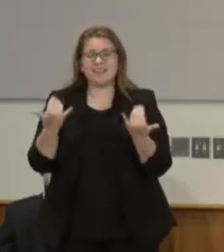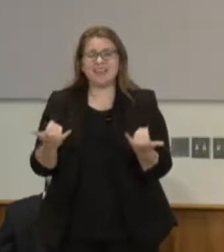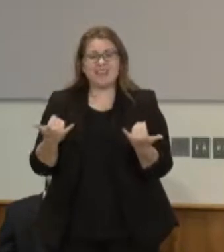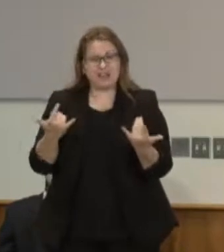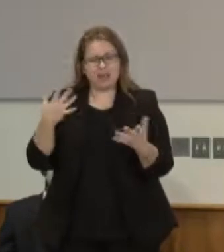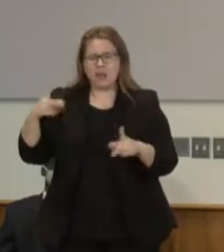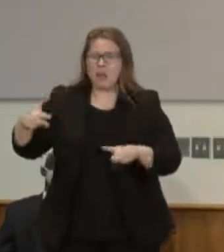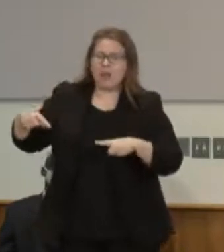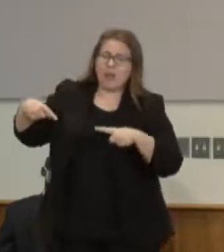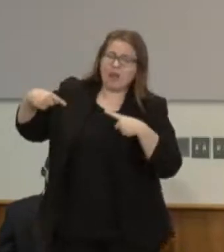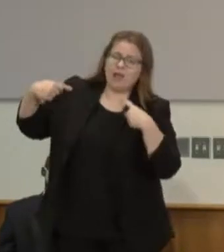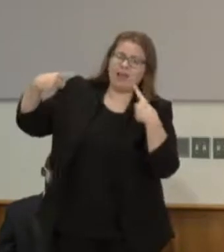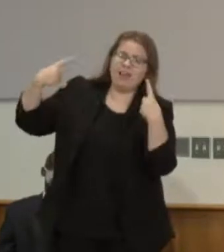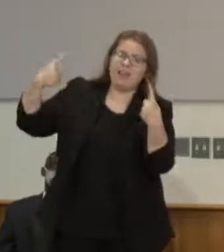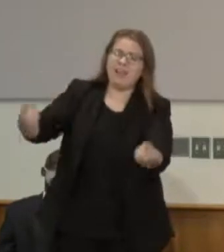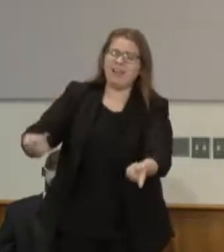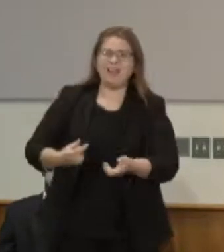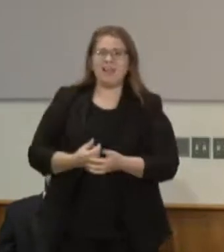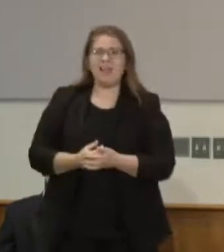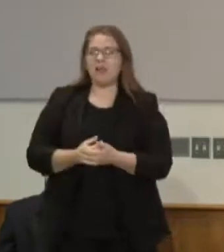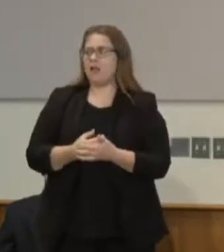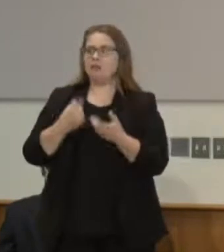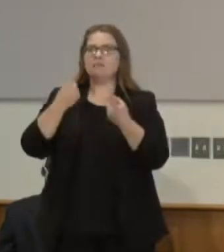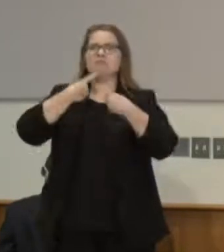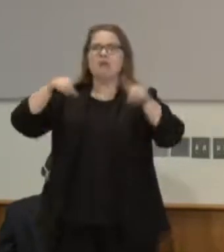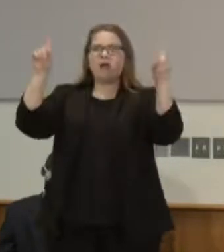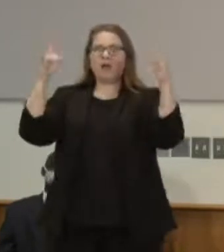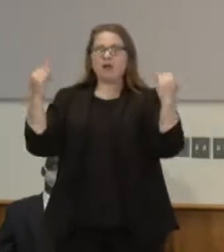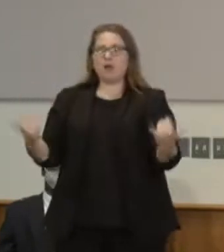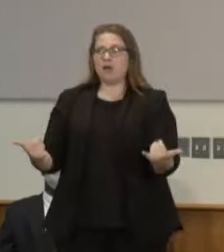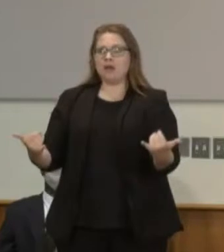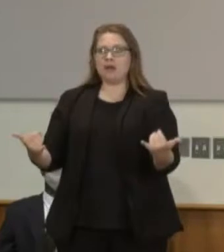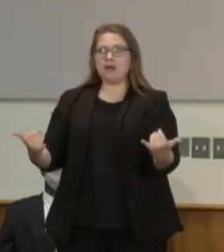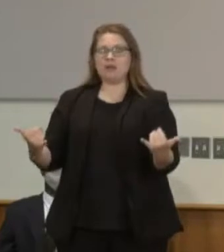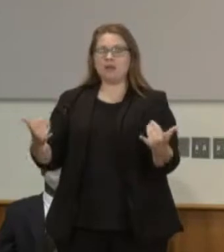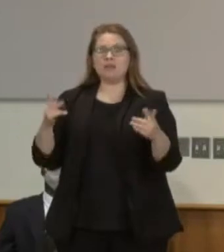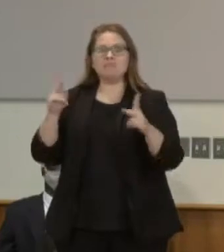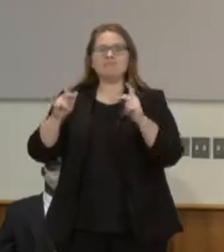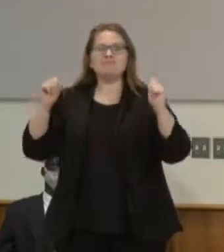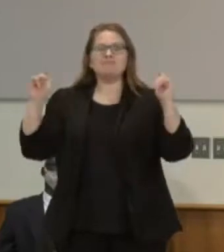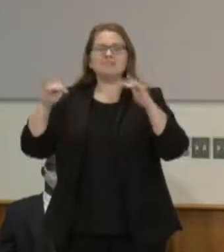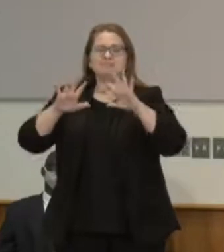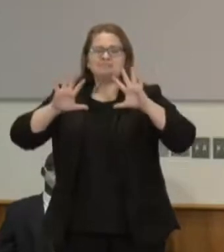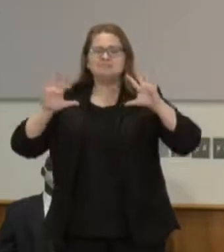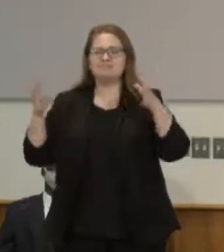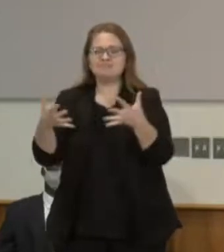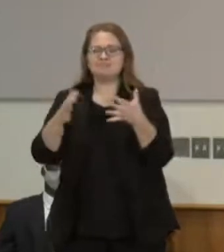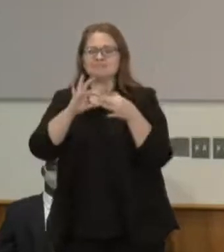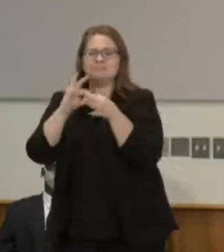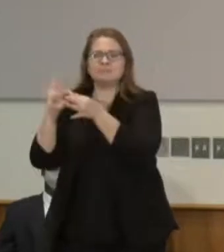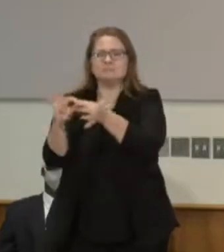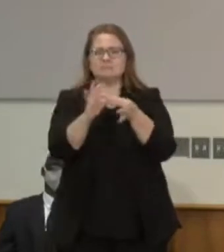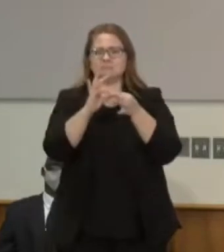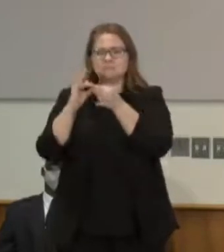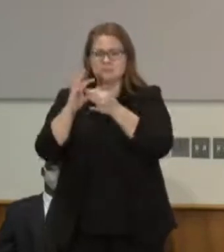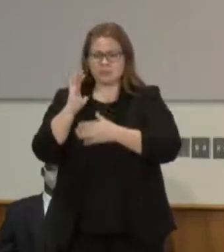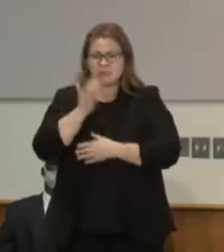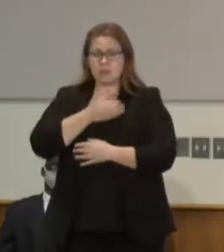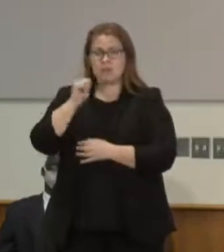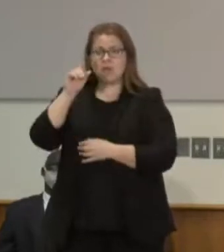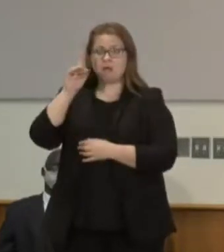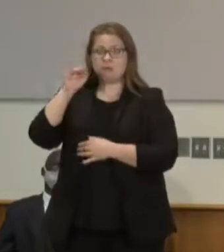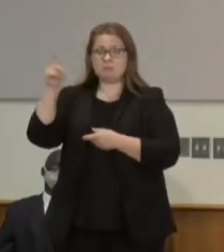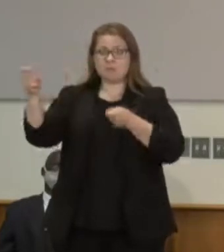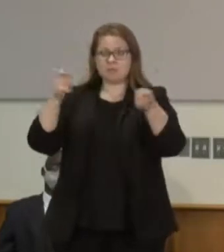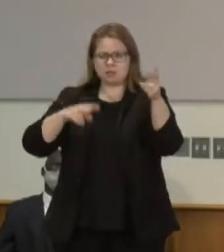have a group of people that are coming together with our administration to really look at how do we put this